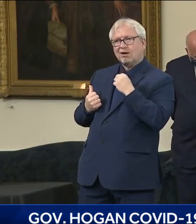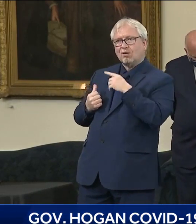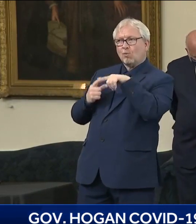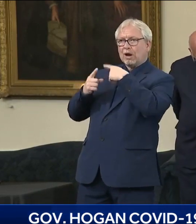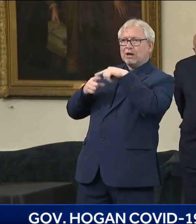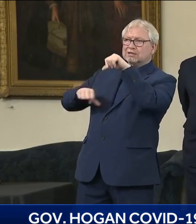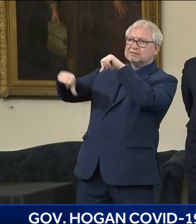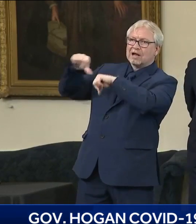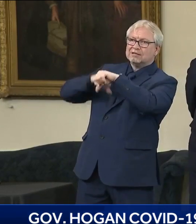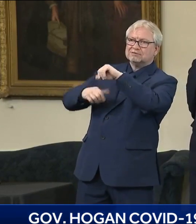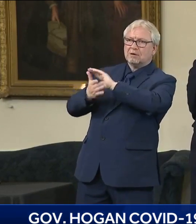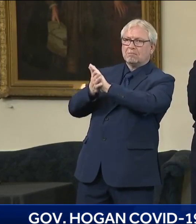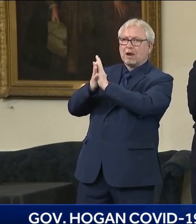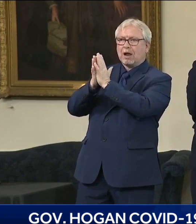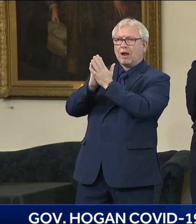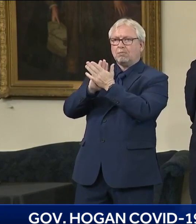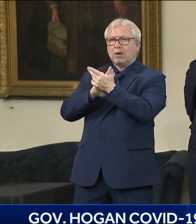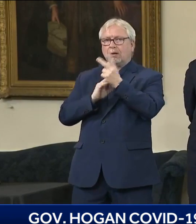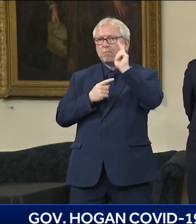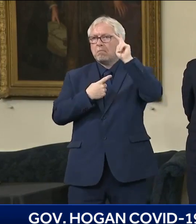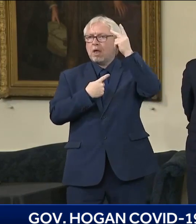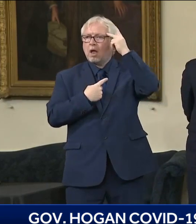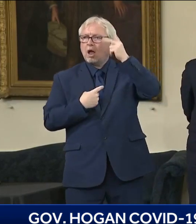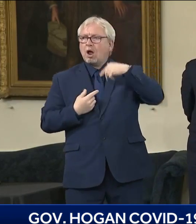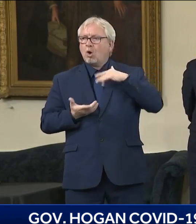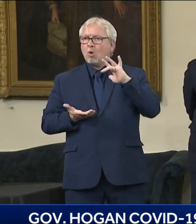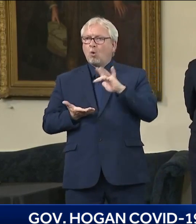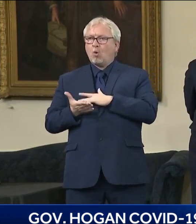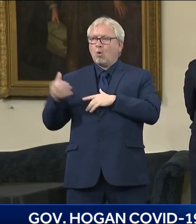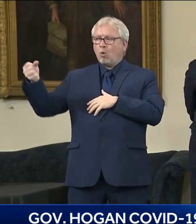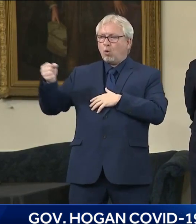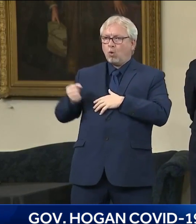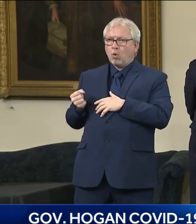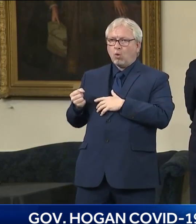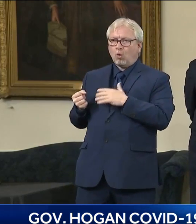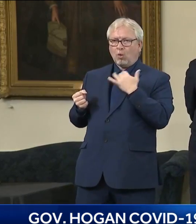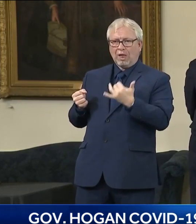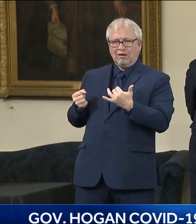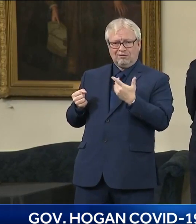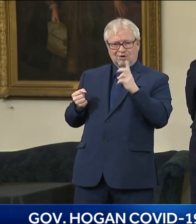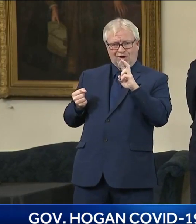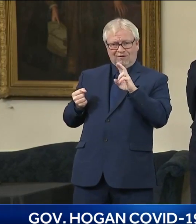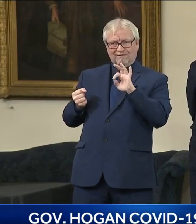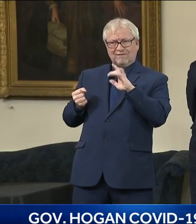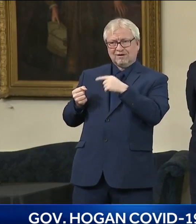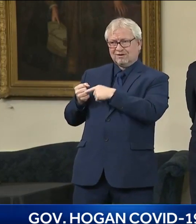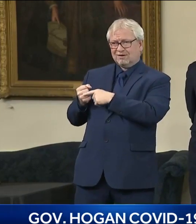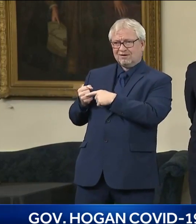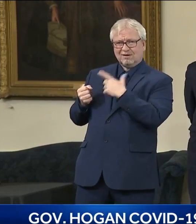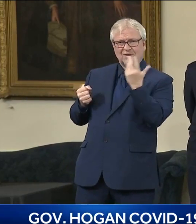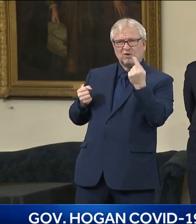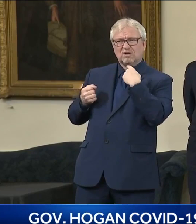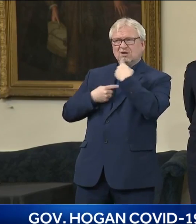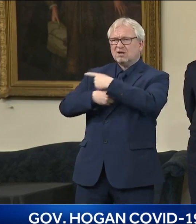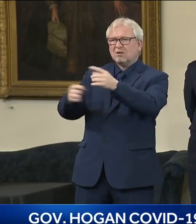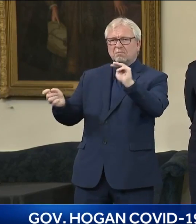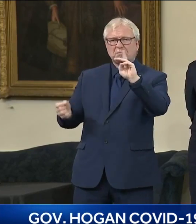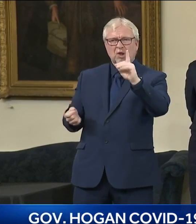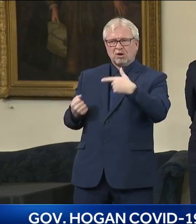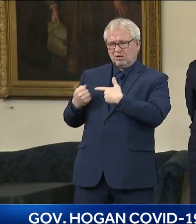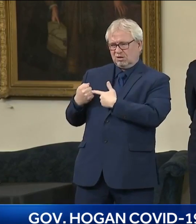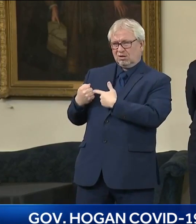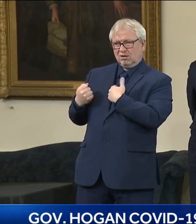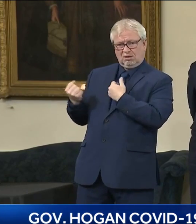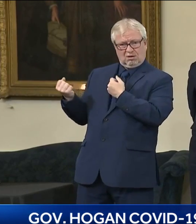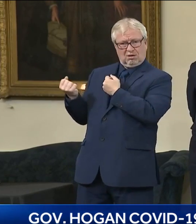And Dr. Redfield, what do you have to say to Maryland residents to reassure them that that won't